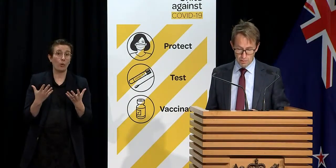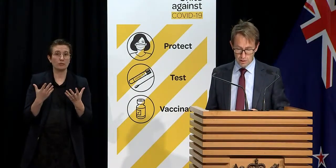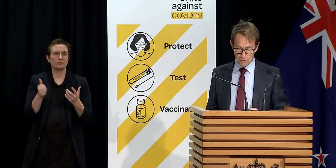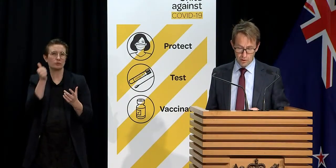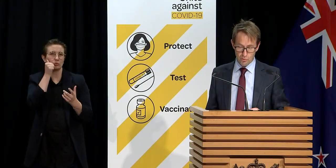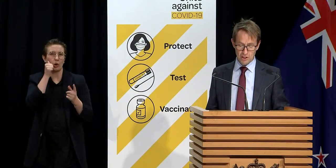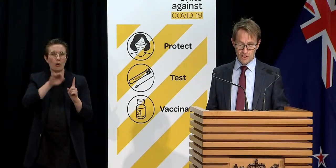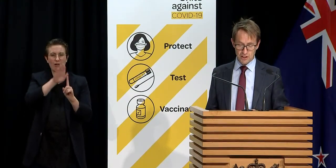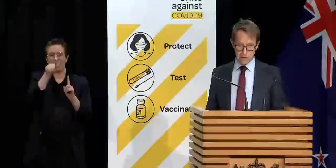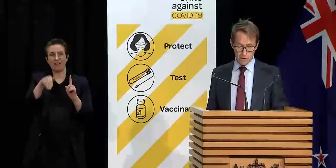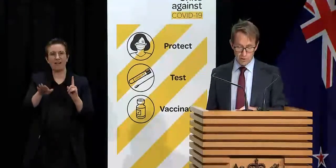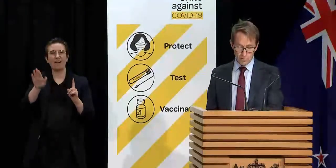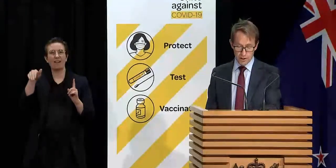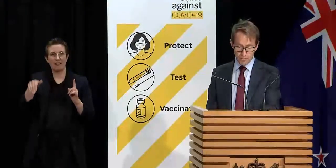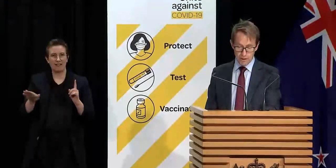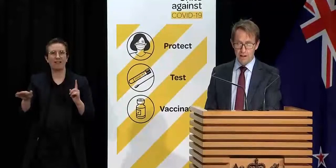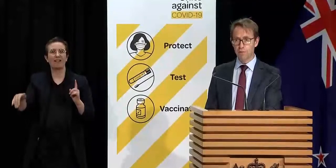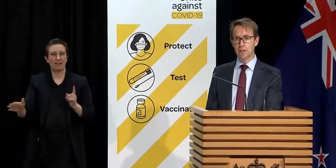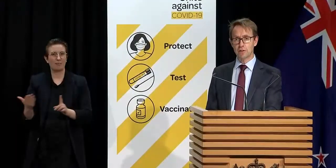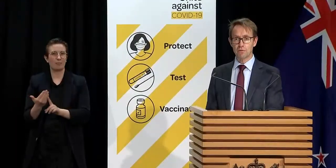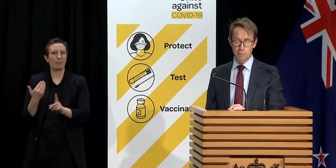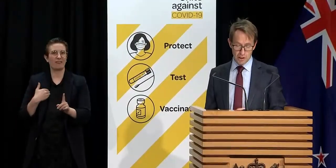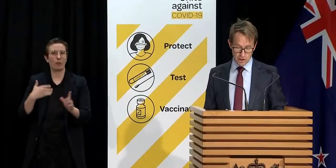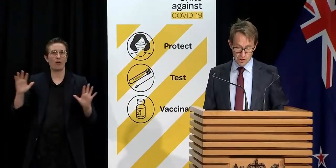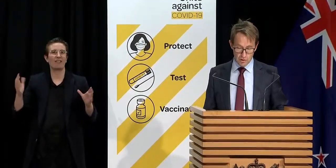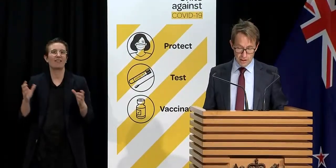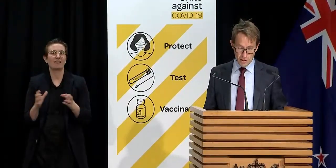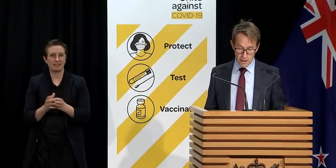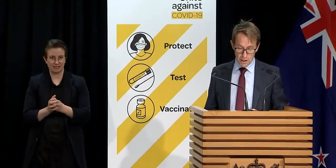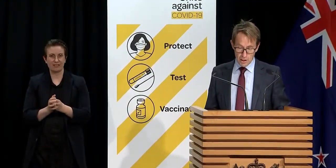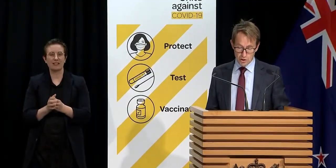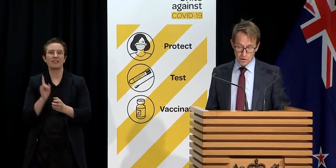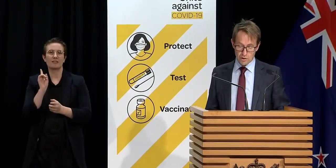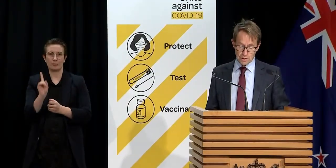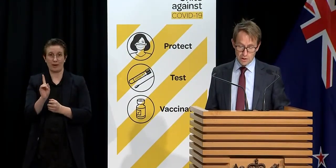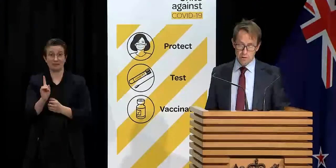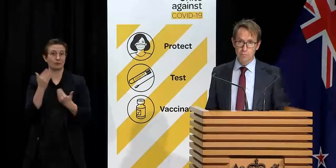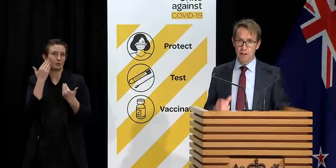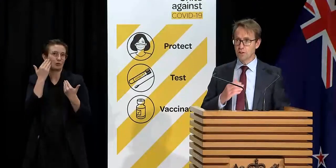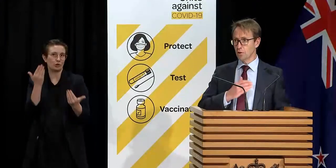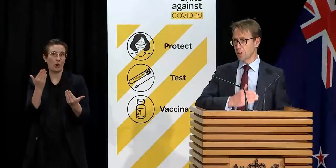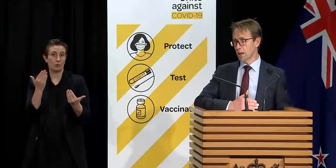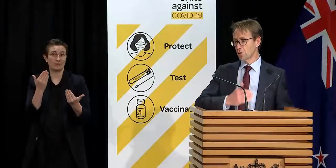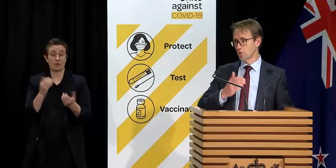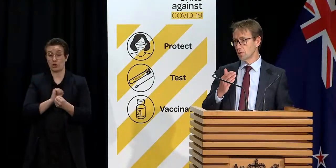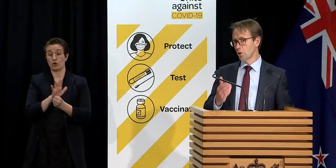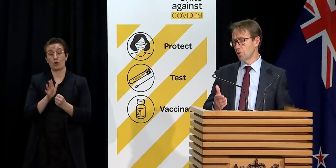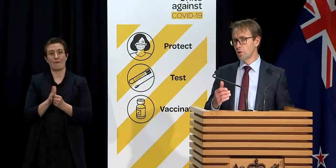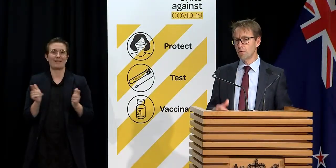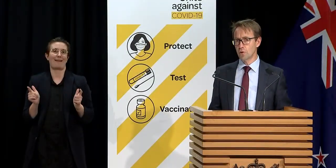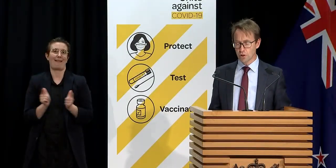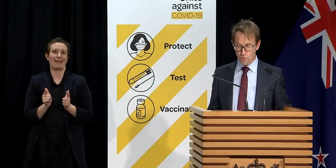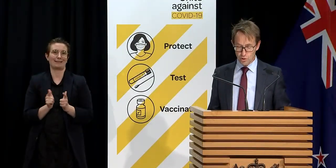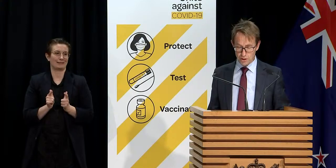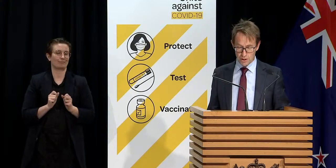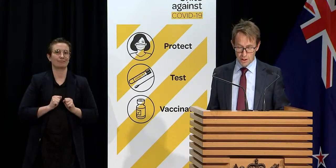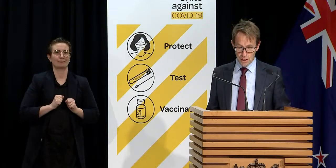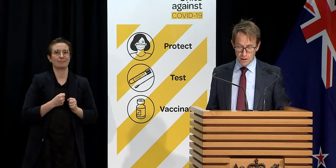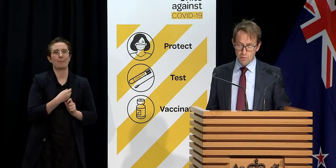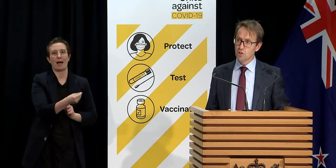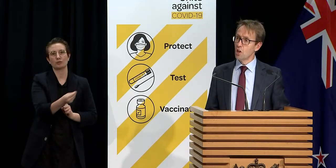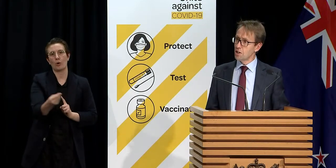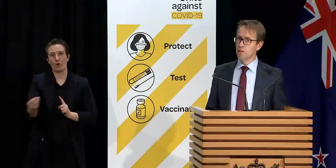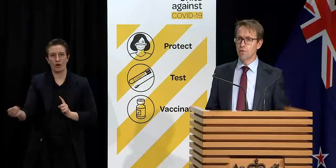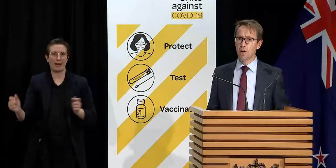reassessment of the effective reproduction rate shows that based on data through to the 31st of August,